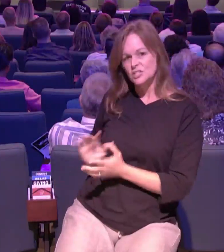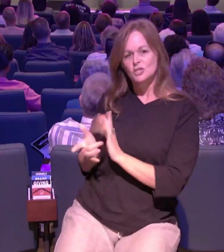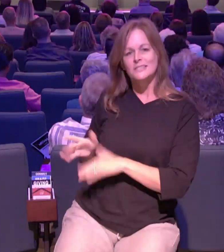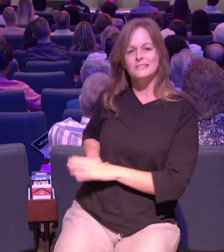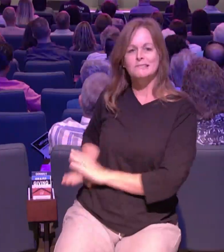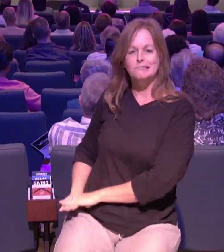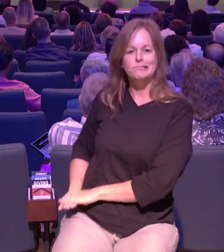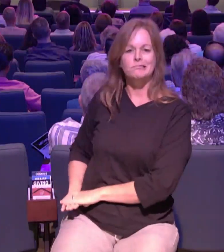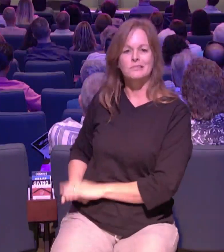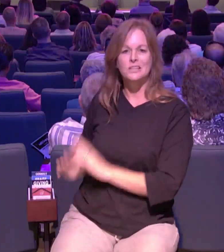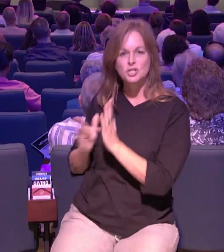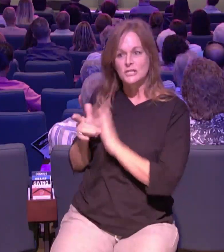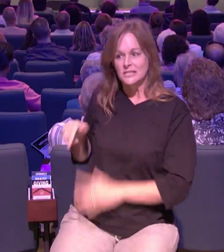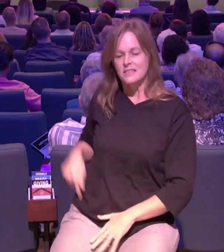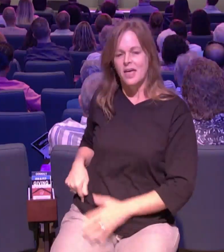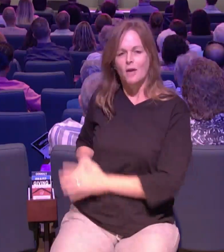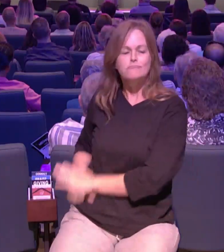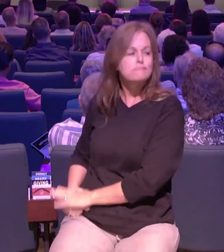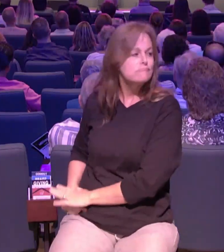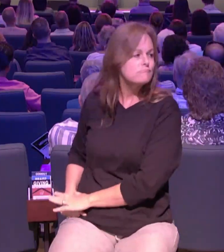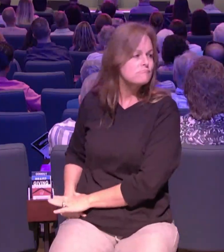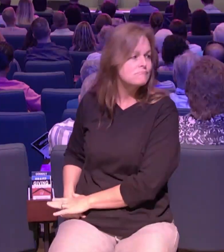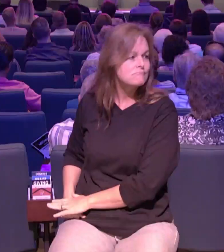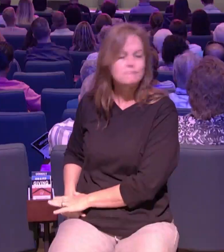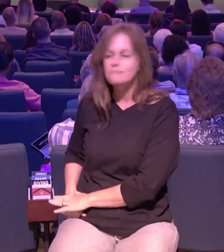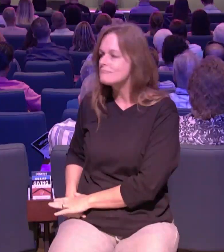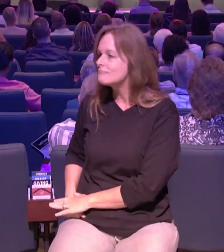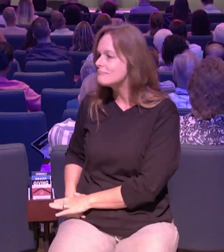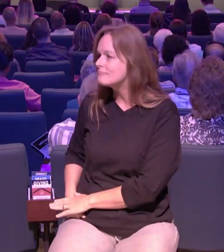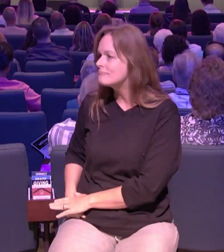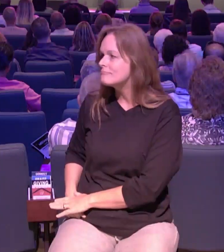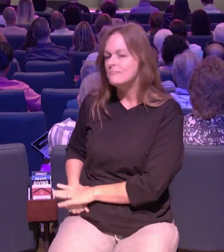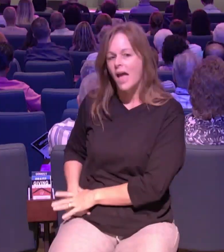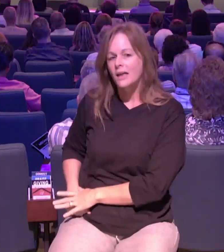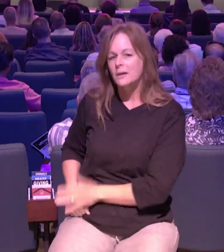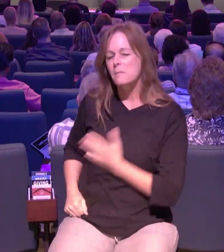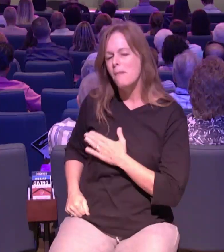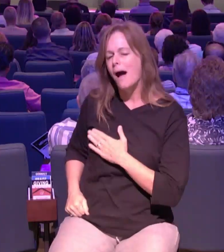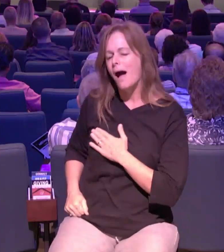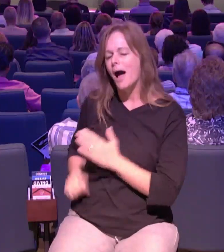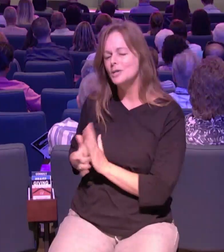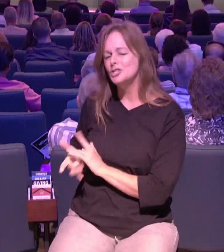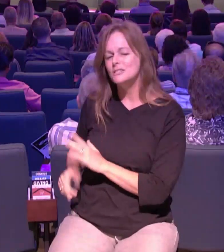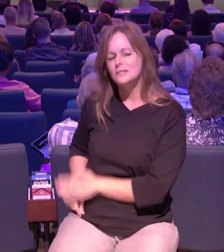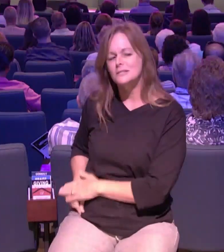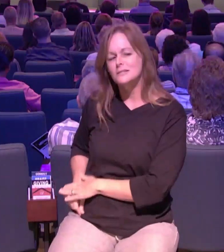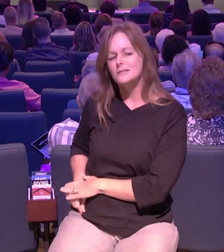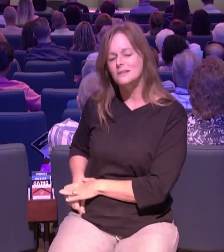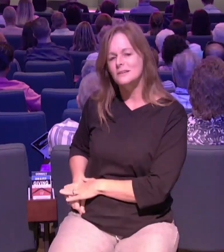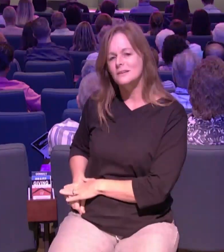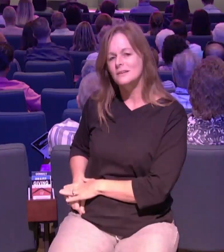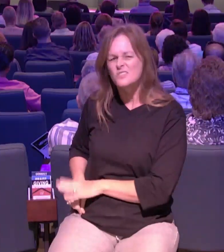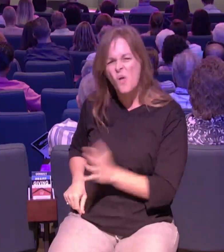him to the people in your world they're waiting they're dying to know what you know to know who you know and you know the one that can set him free